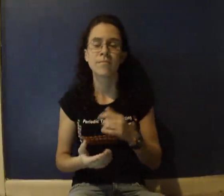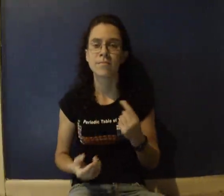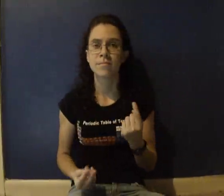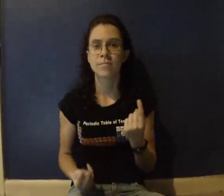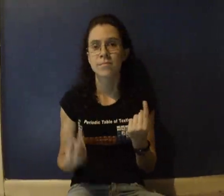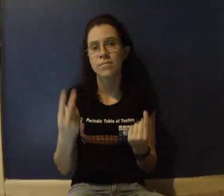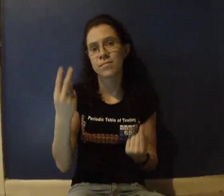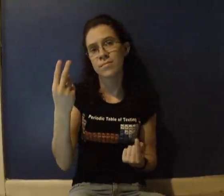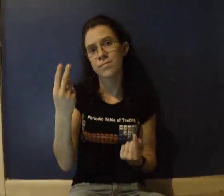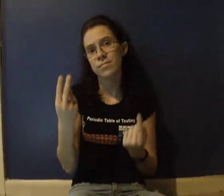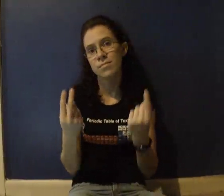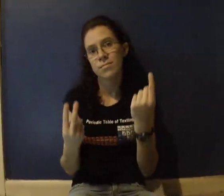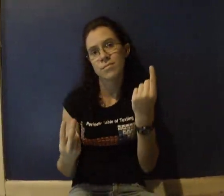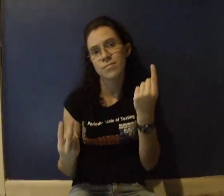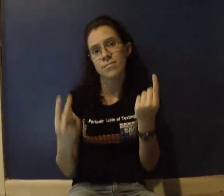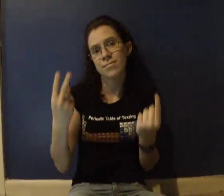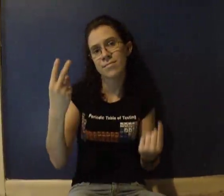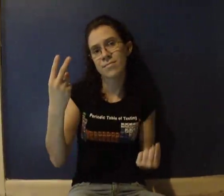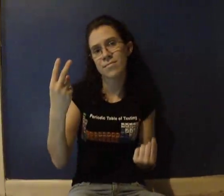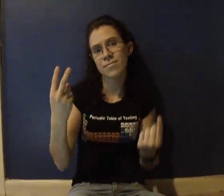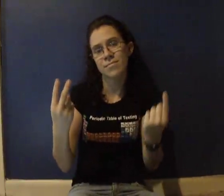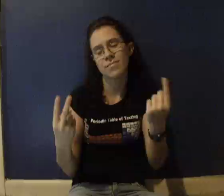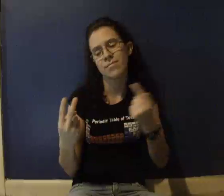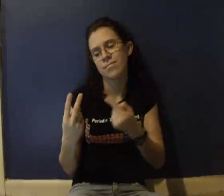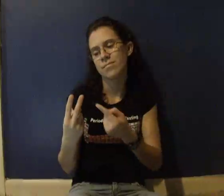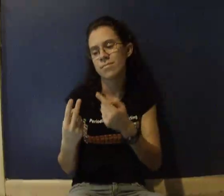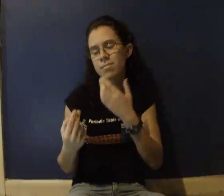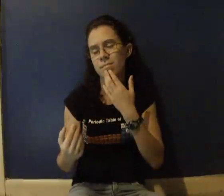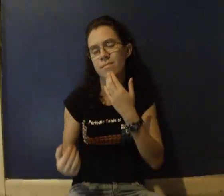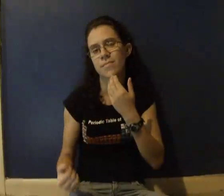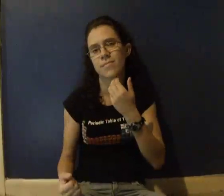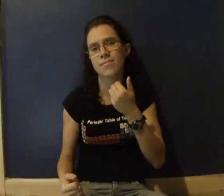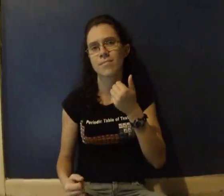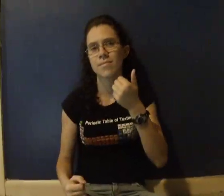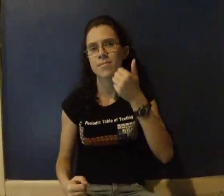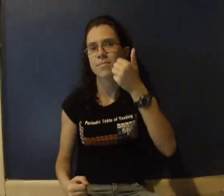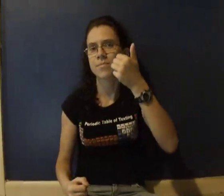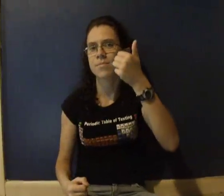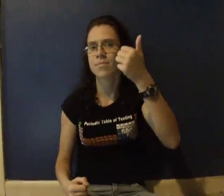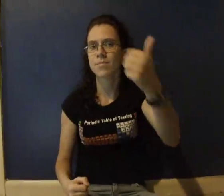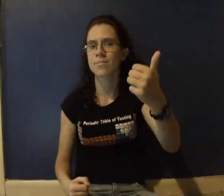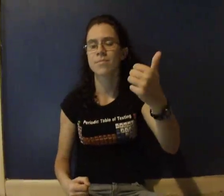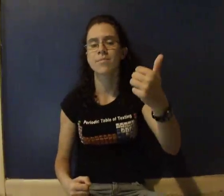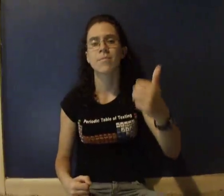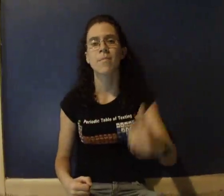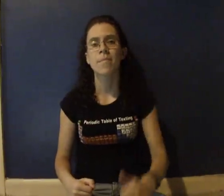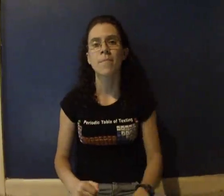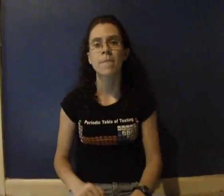And I'm thinking too That I can't